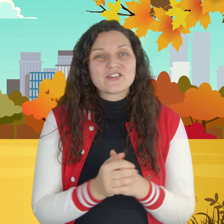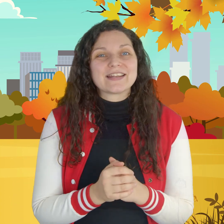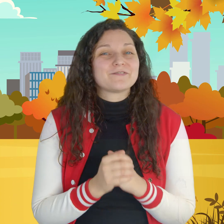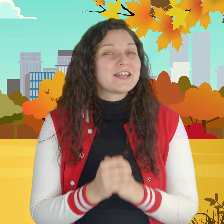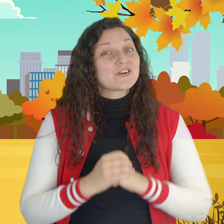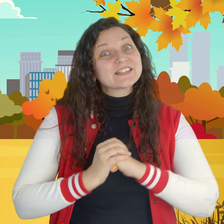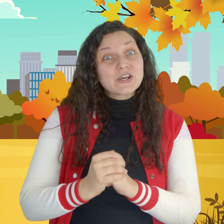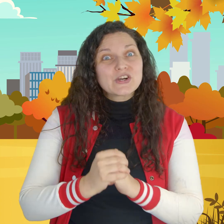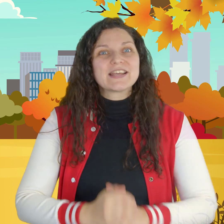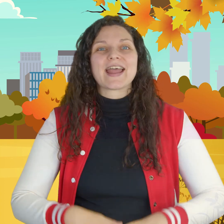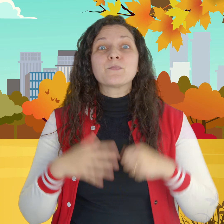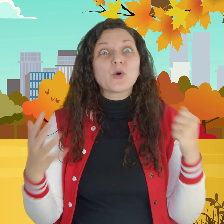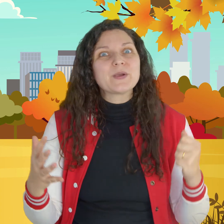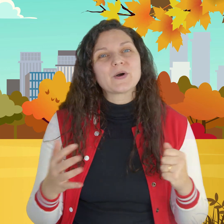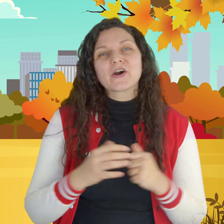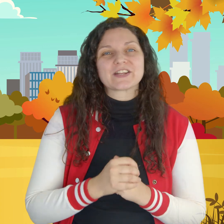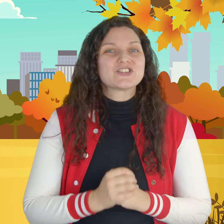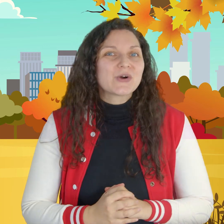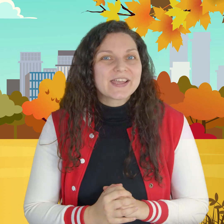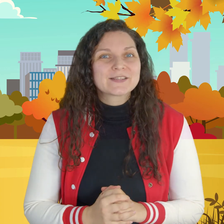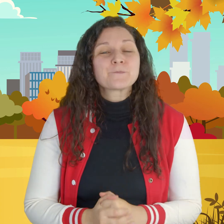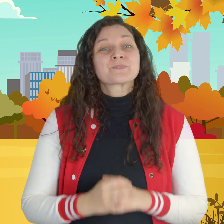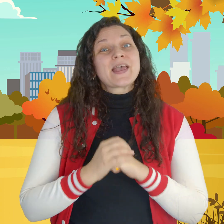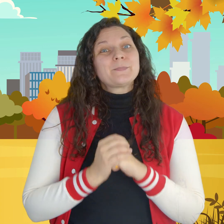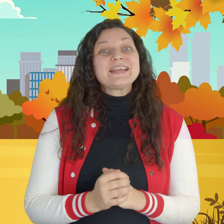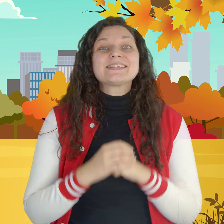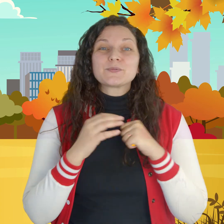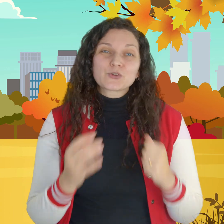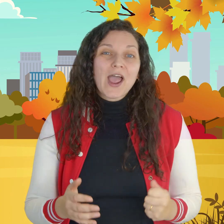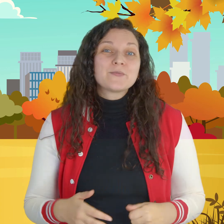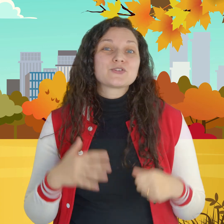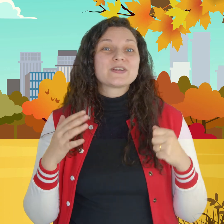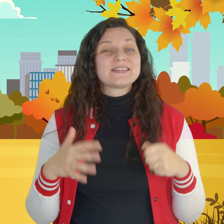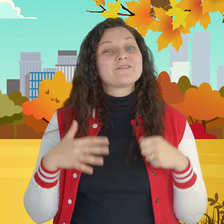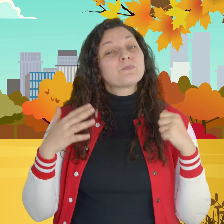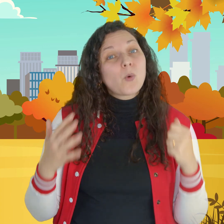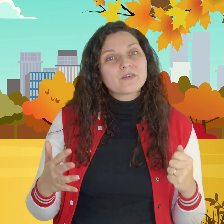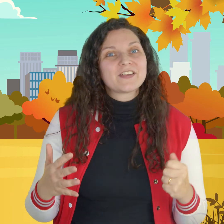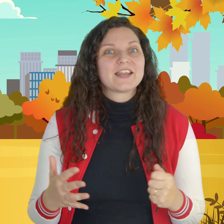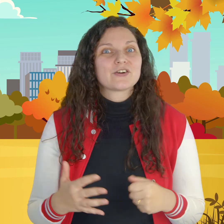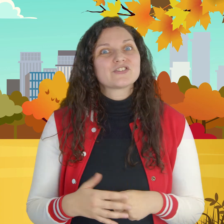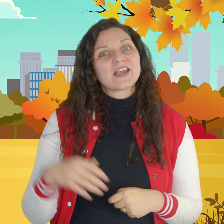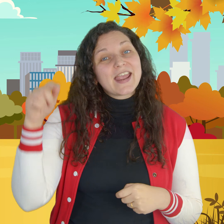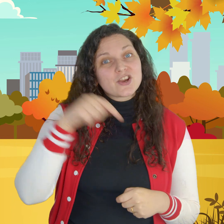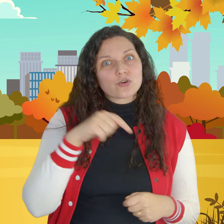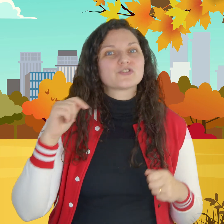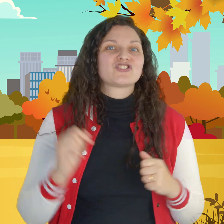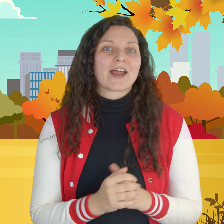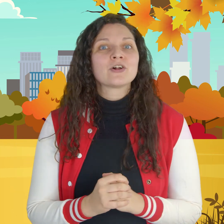that the video is good and more people are gonna enjoy it please subscribe to receive more videos in your channel